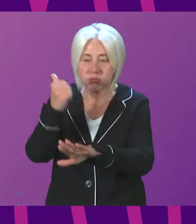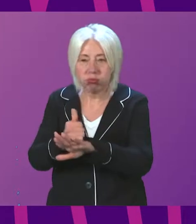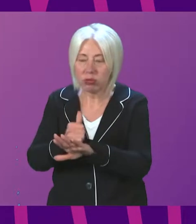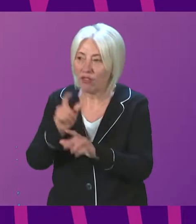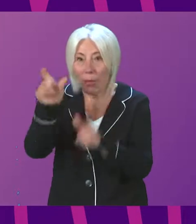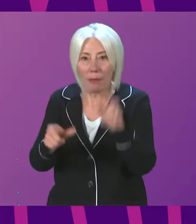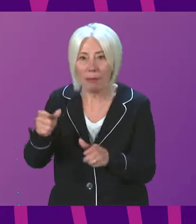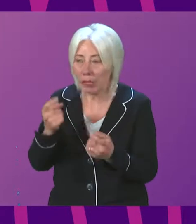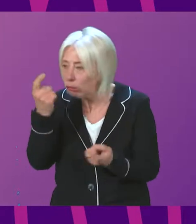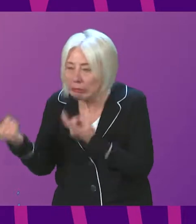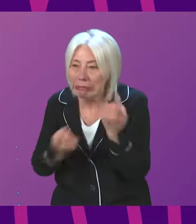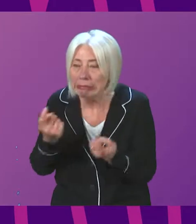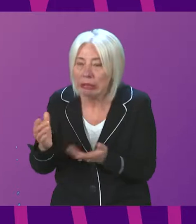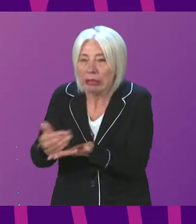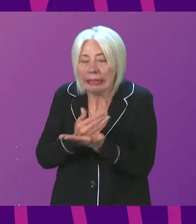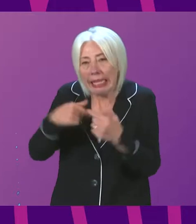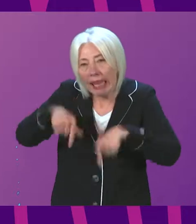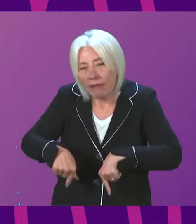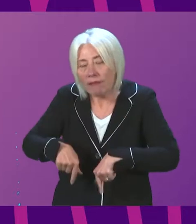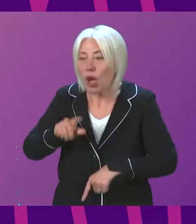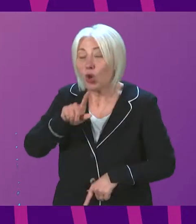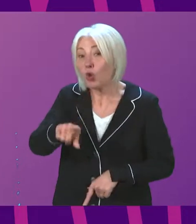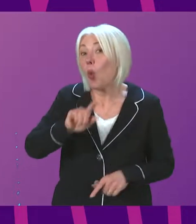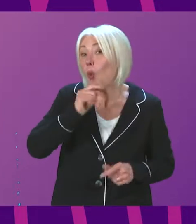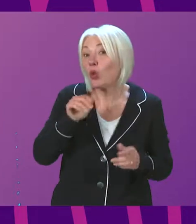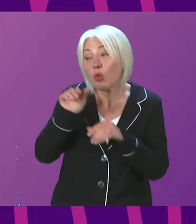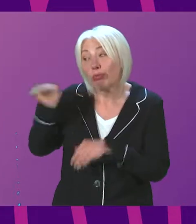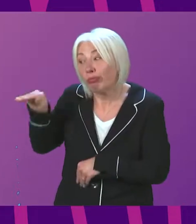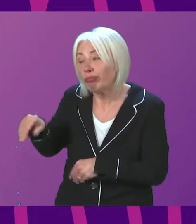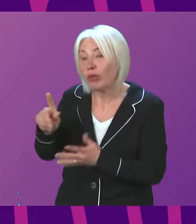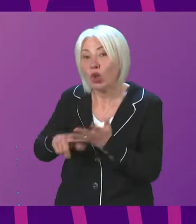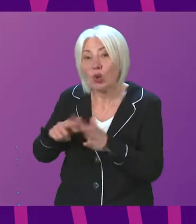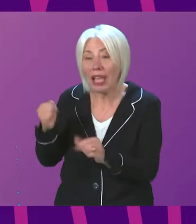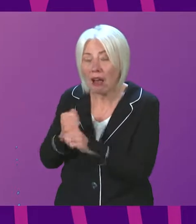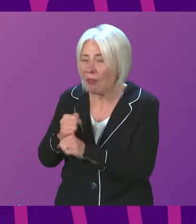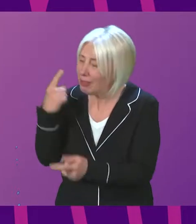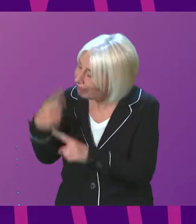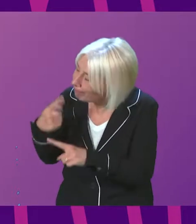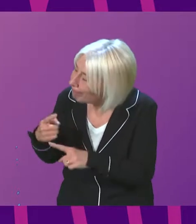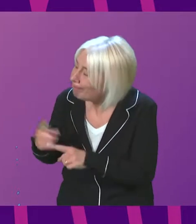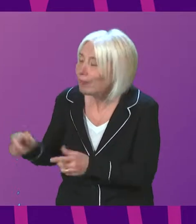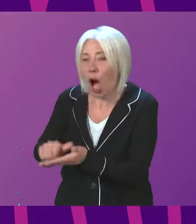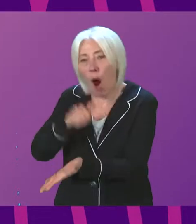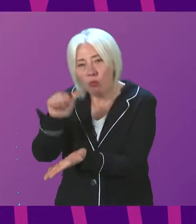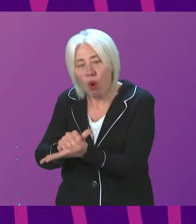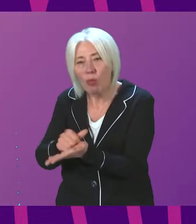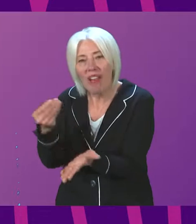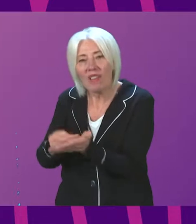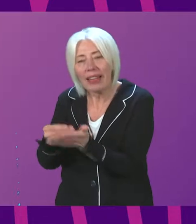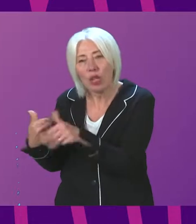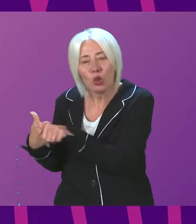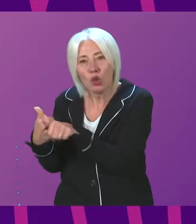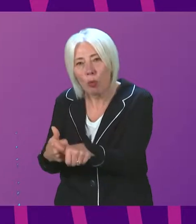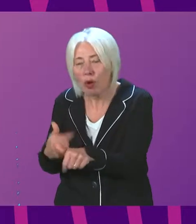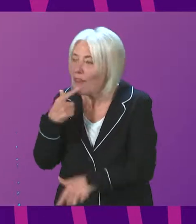seeking refuge will the First Minister urge the UK government to urgently put in place appropriate financial support